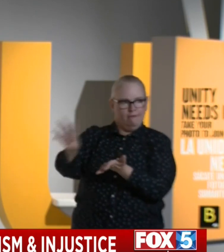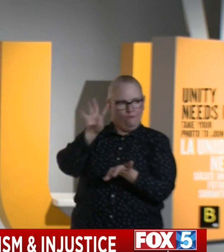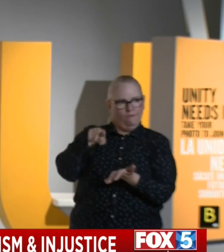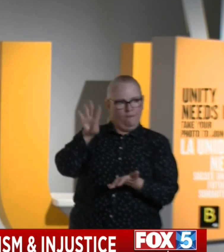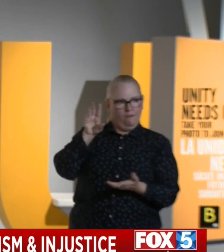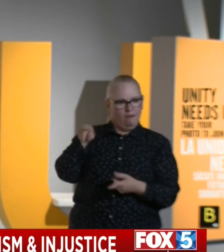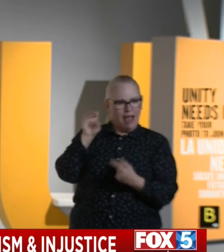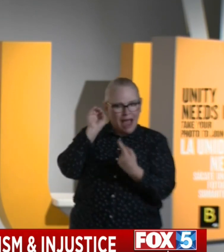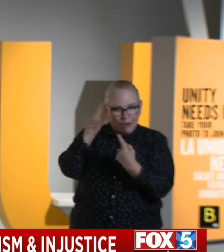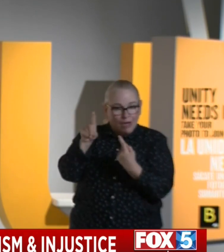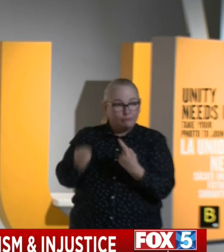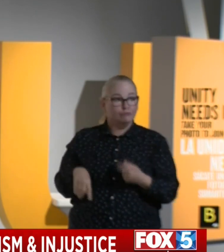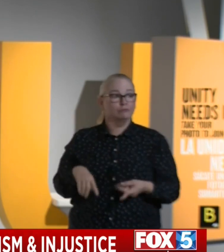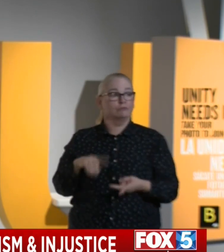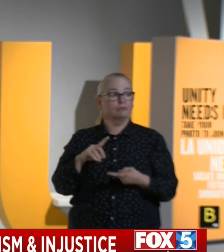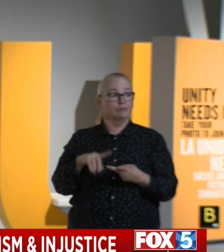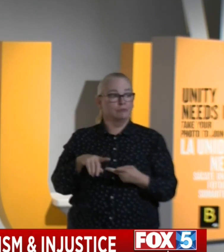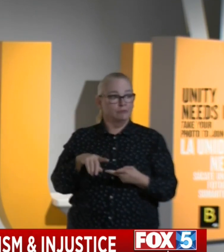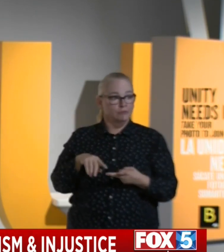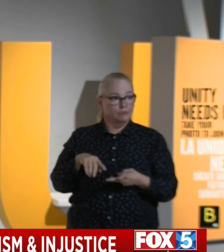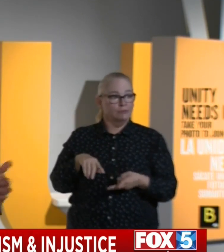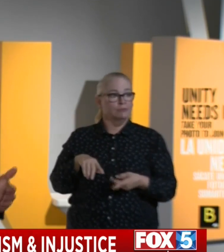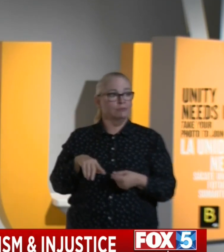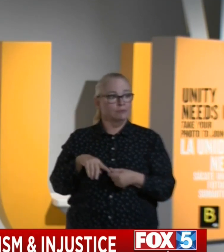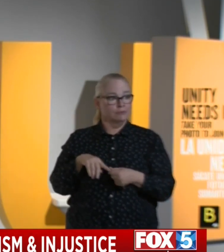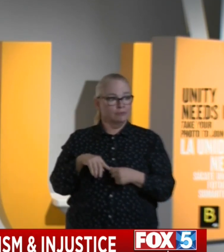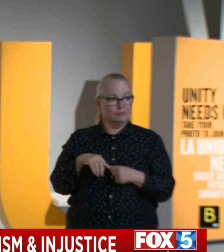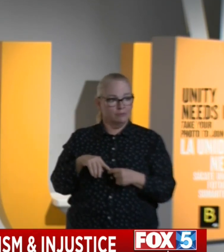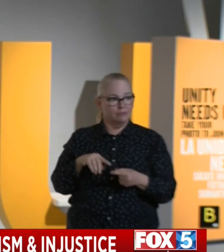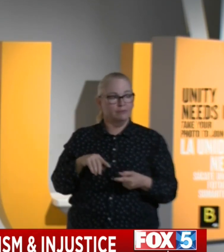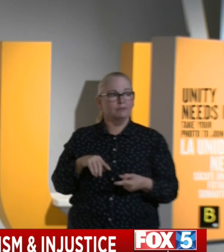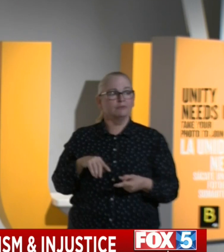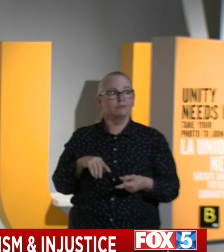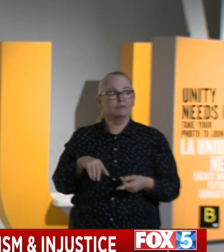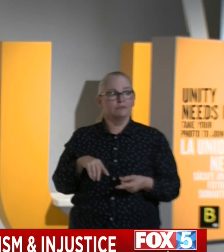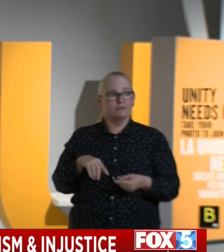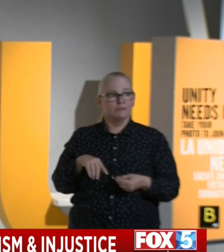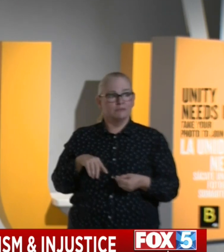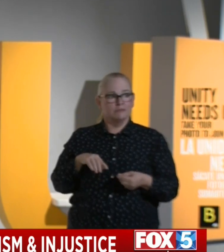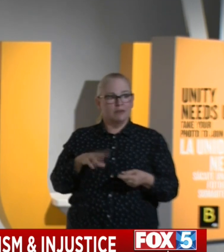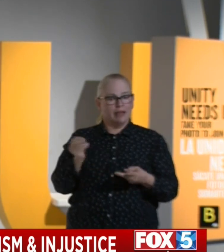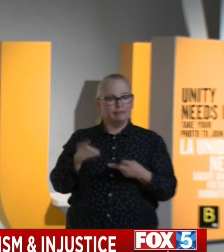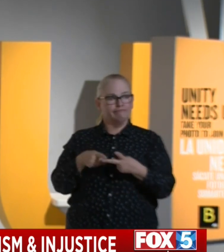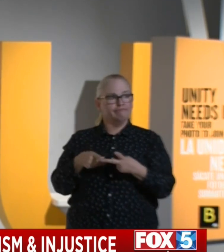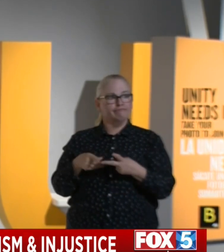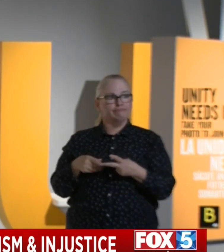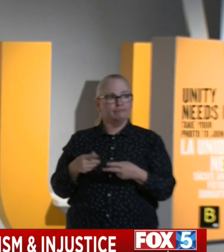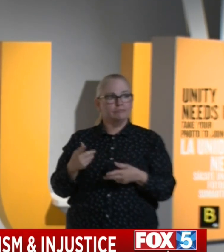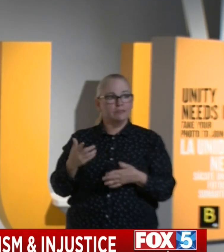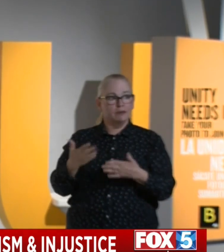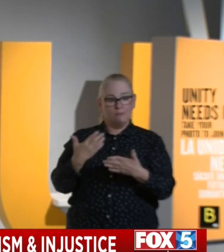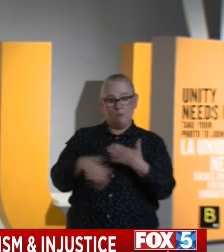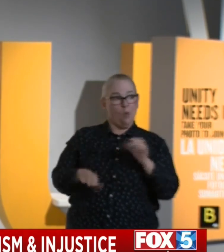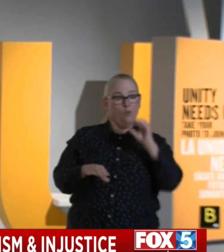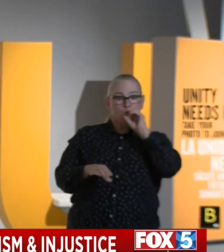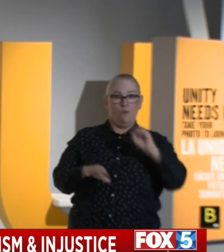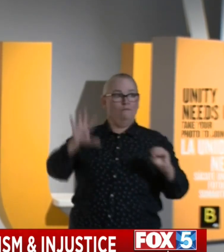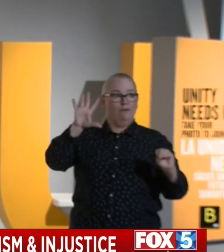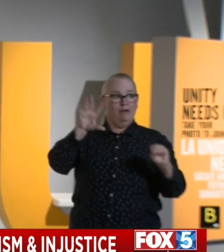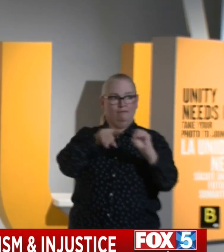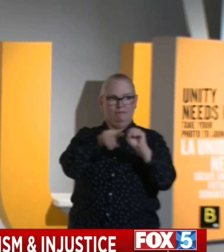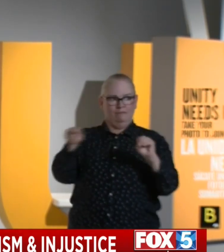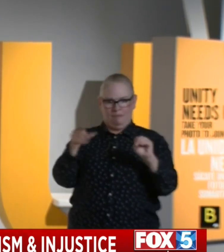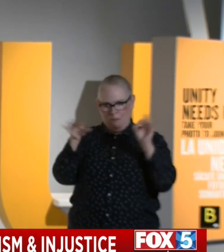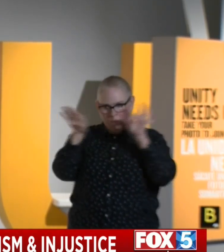addressing issues as it relates to birth zero to five, but we also have to start thinking more